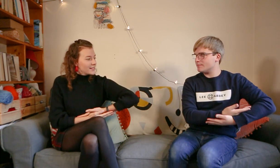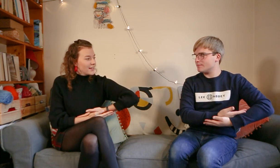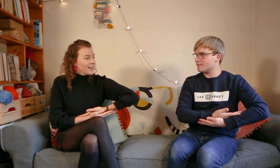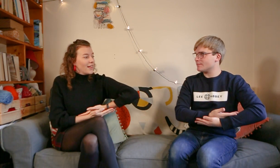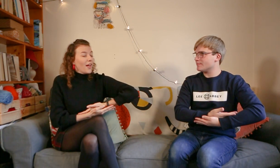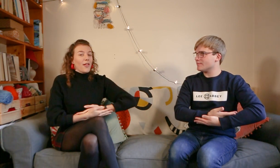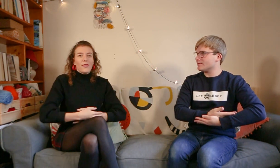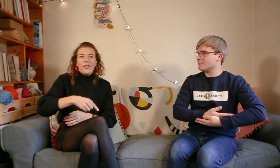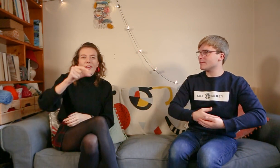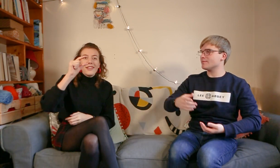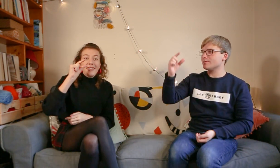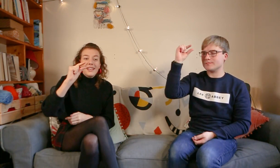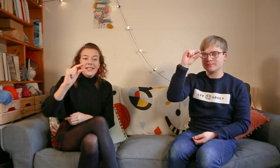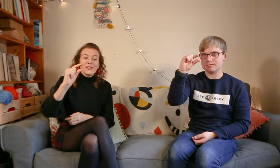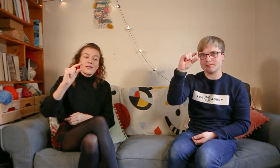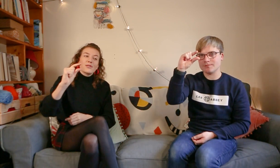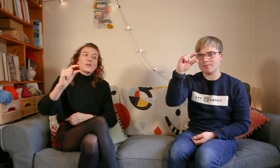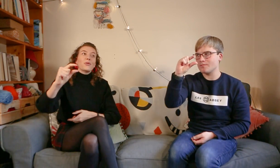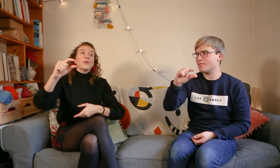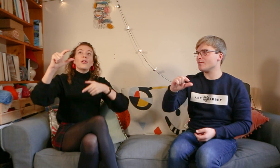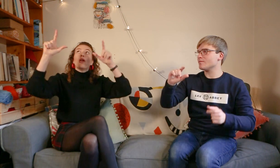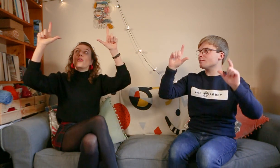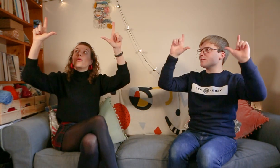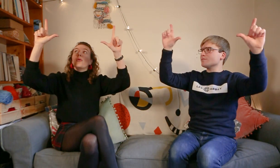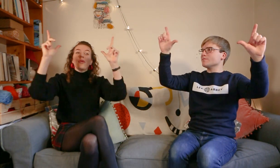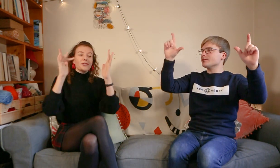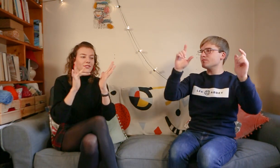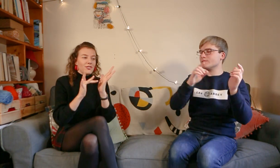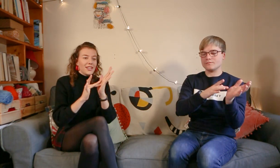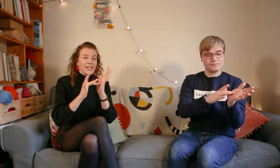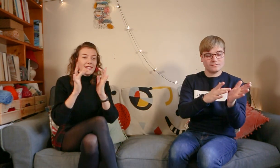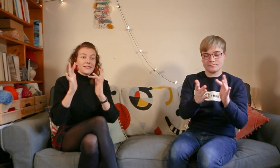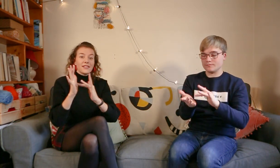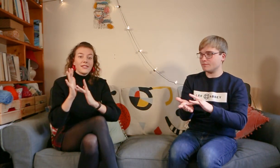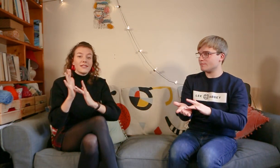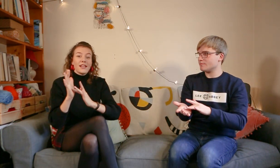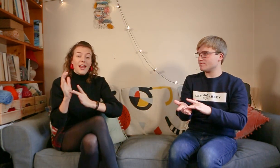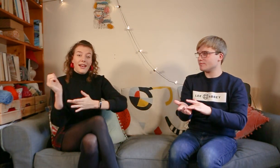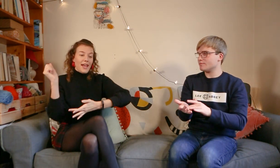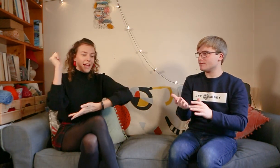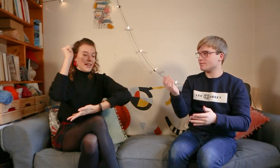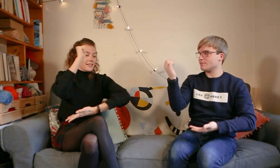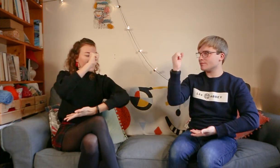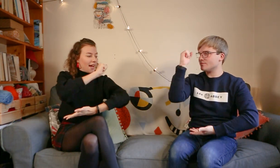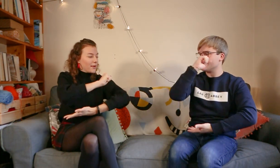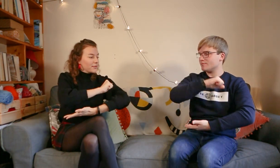The little Lord Jesus. The Lay down